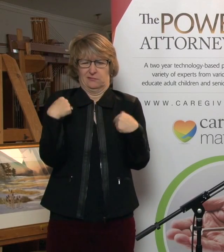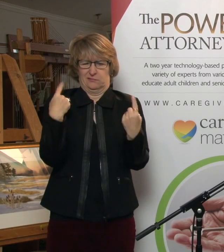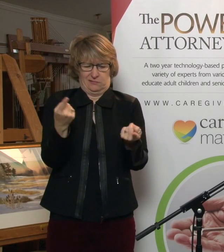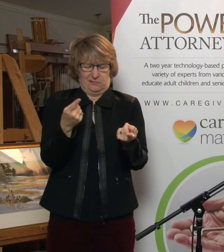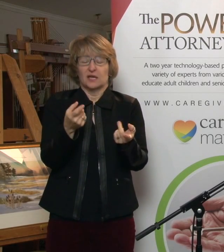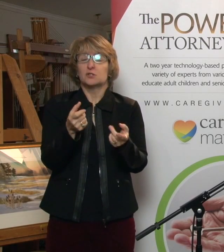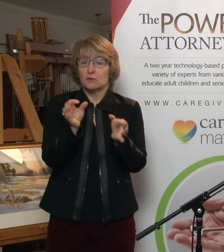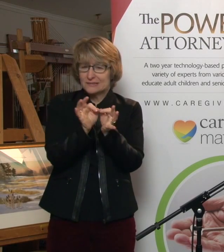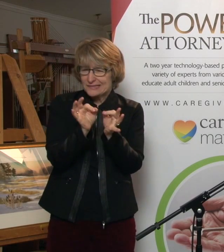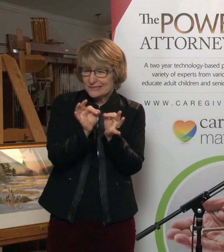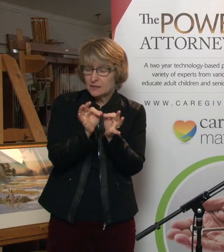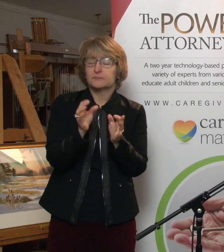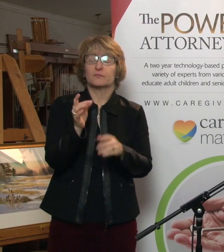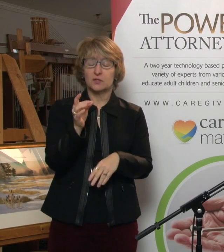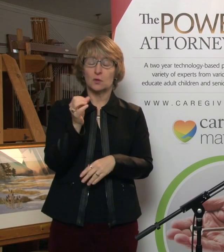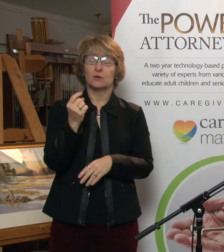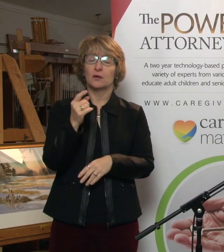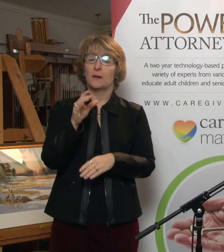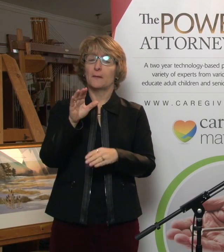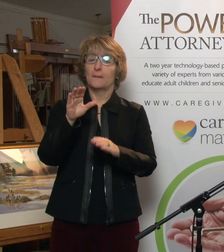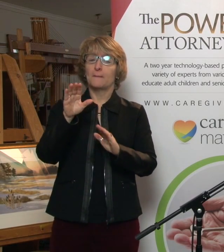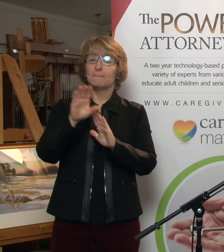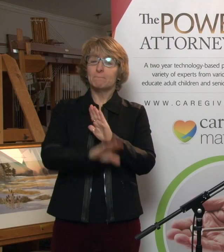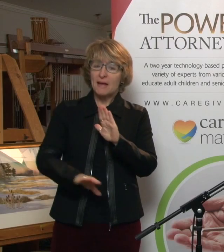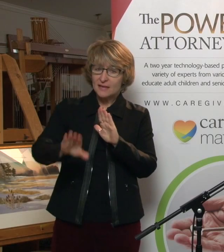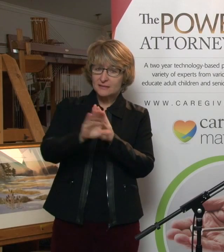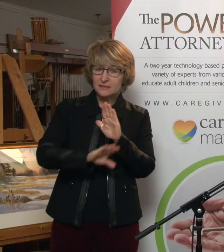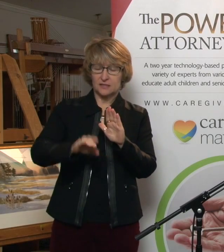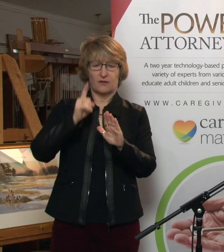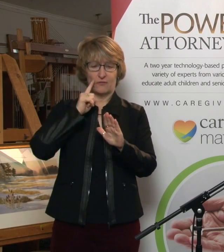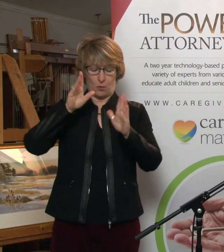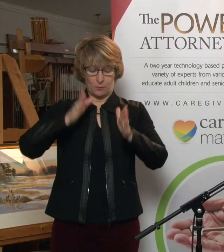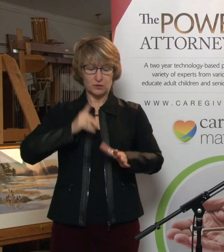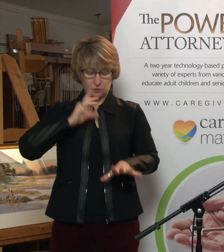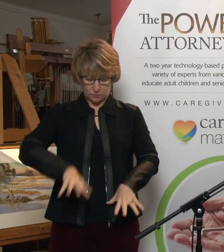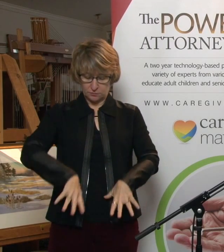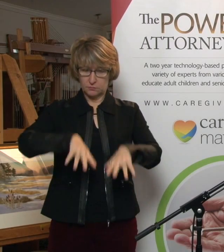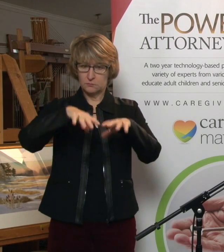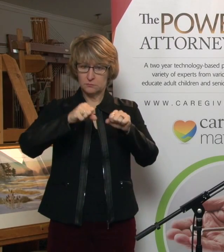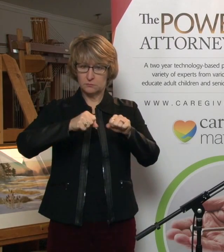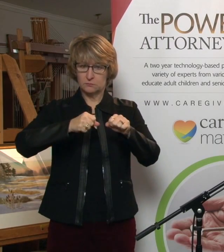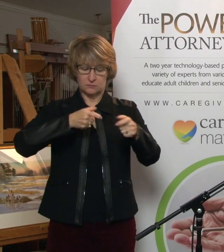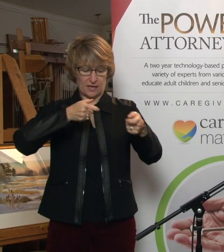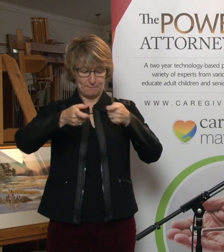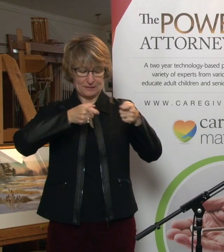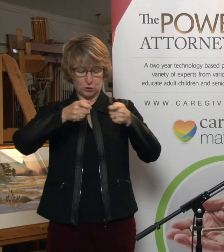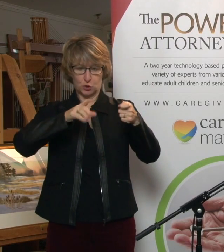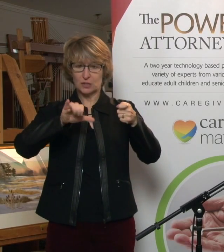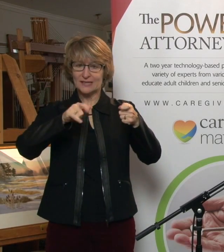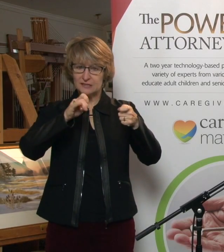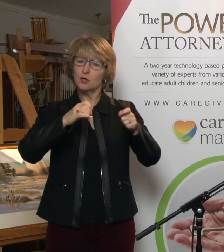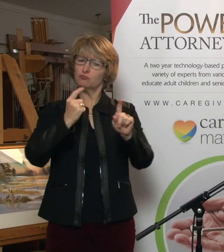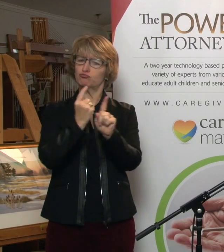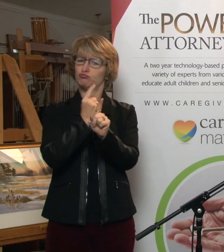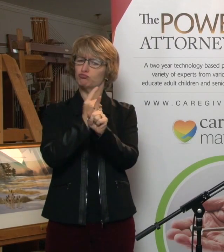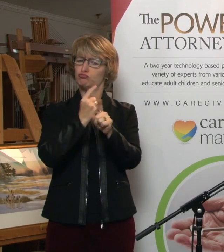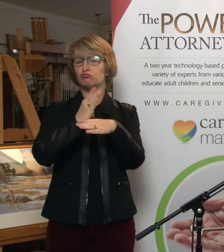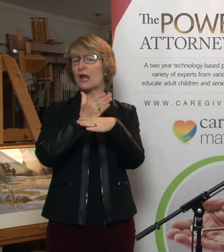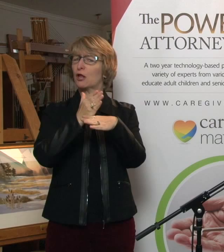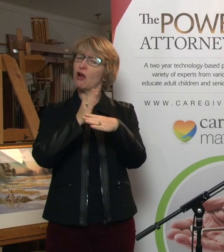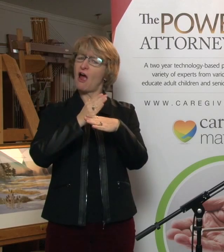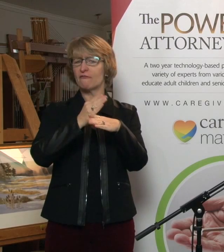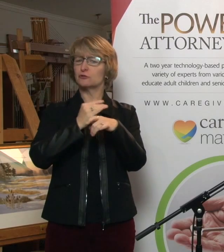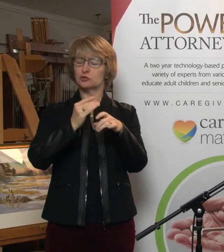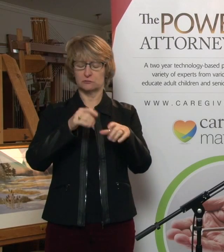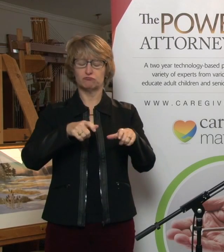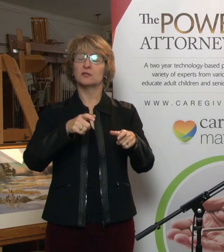a number of cases is, basically, to administer an estate of average complexity, the executor is